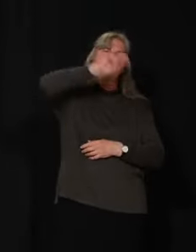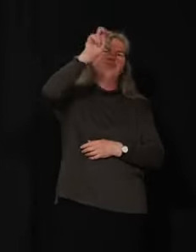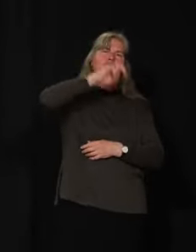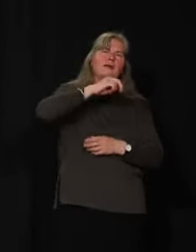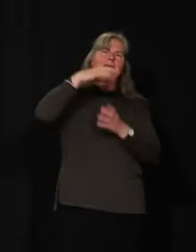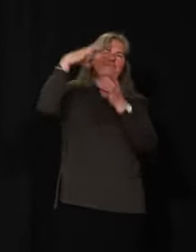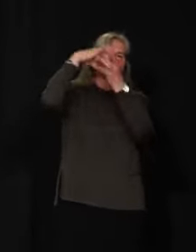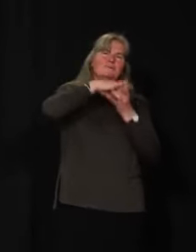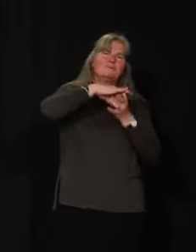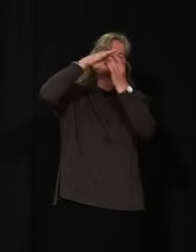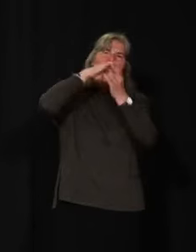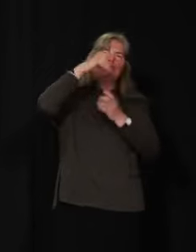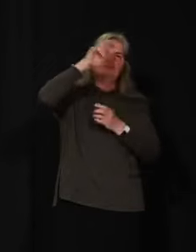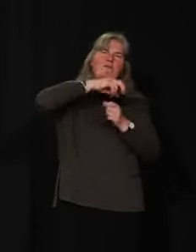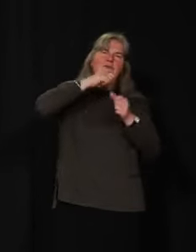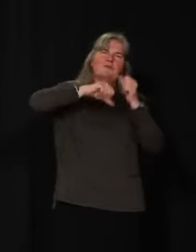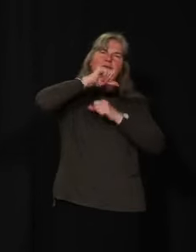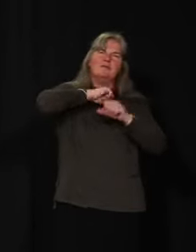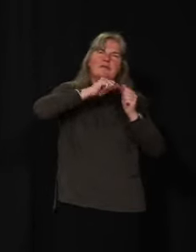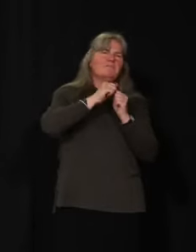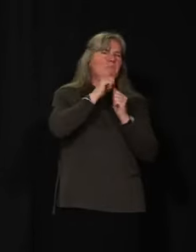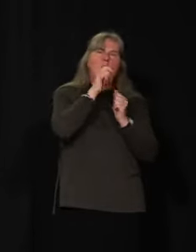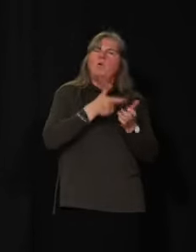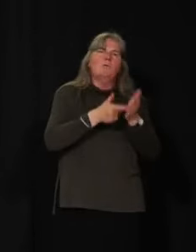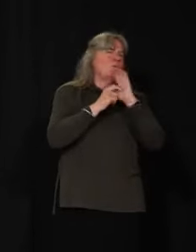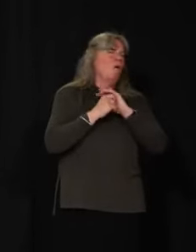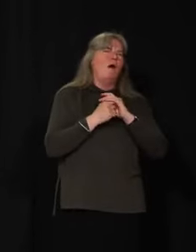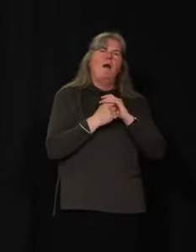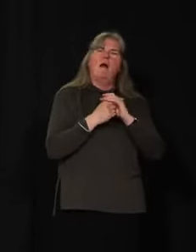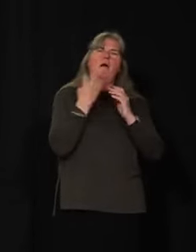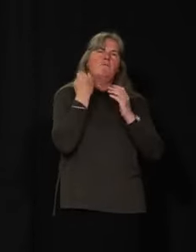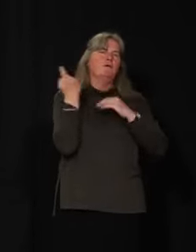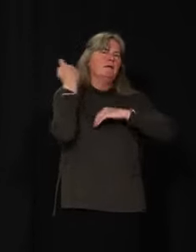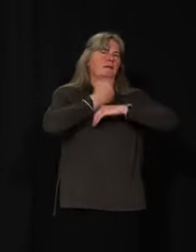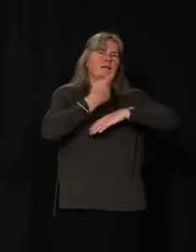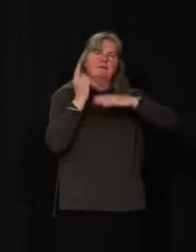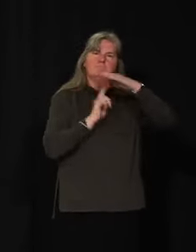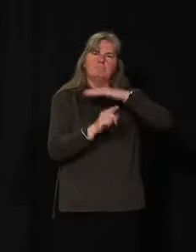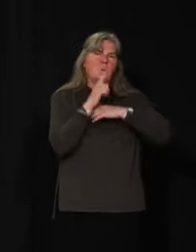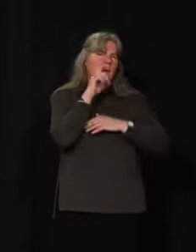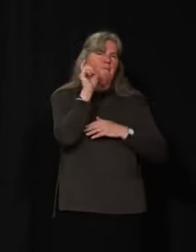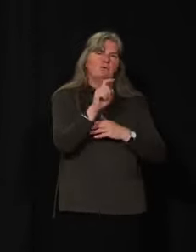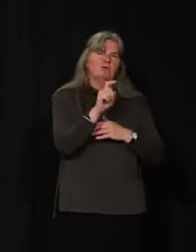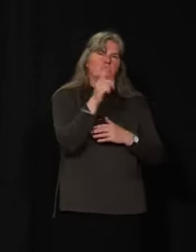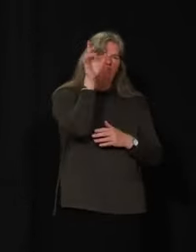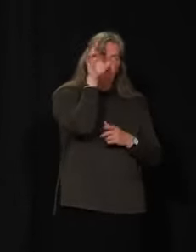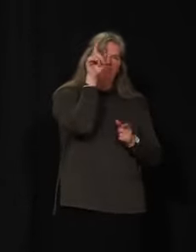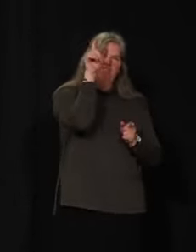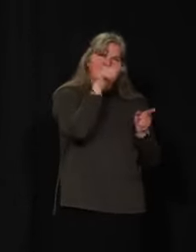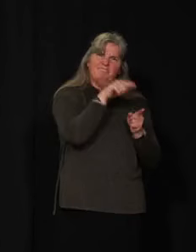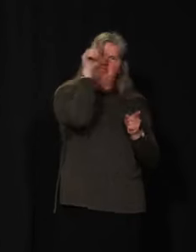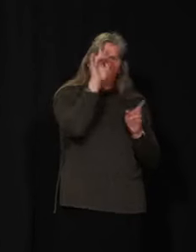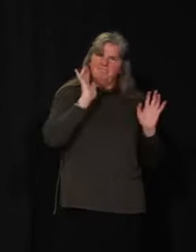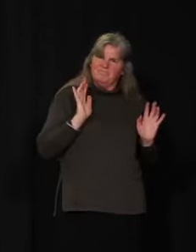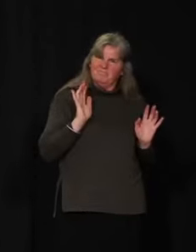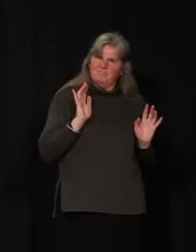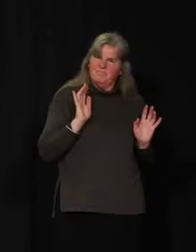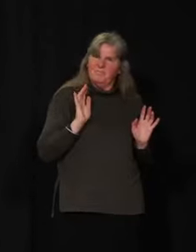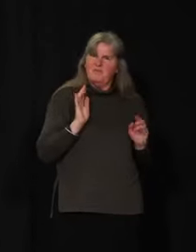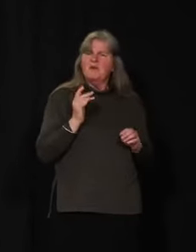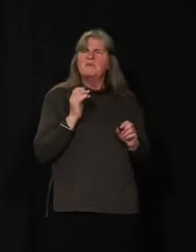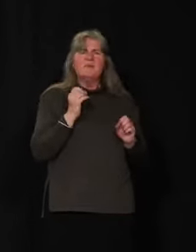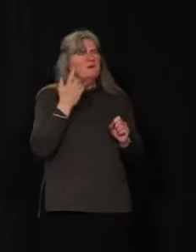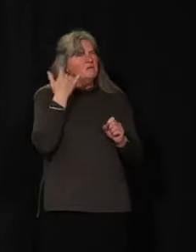and without the requirement of self-isolation. Self-isolation. So again, this is based upon